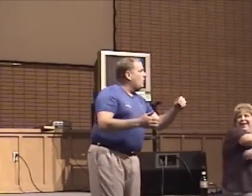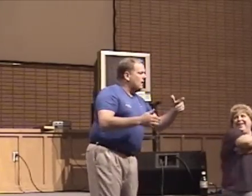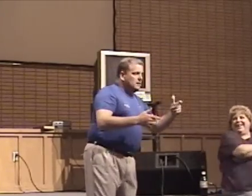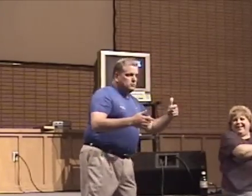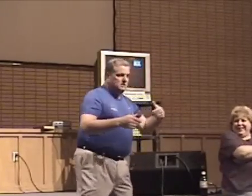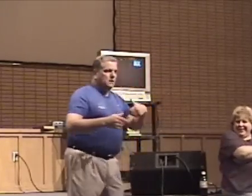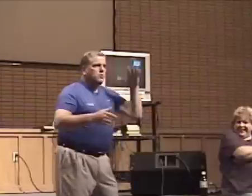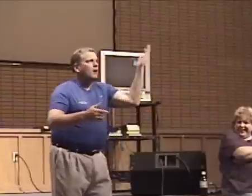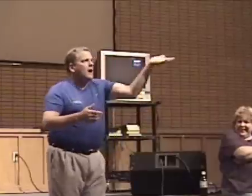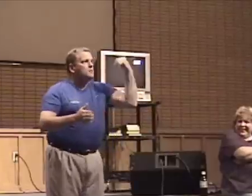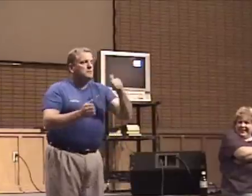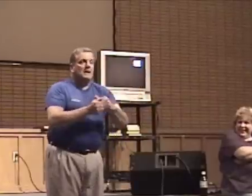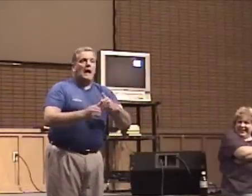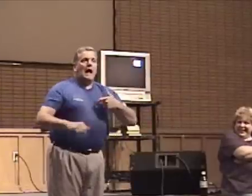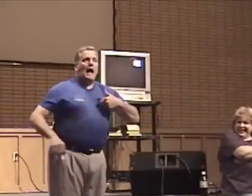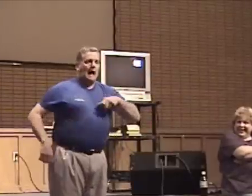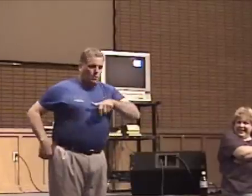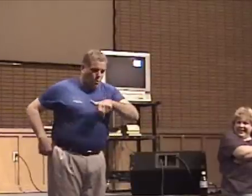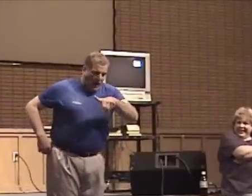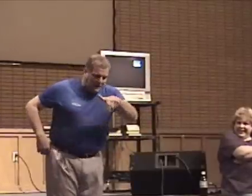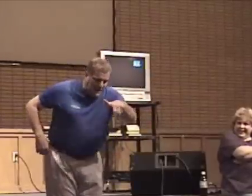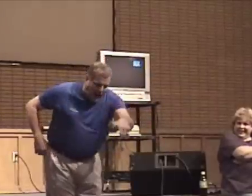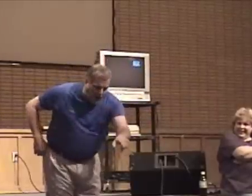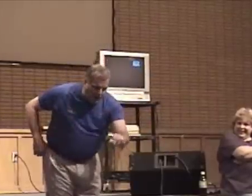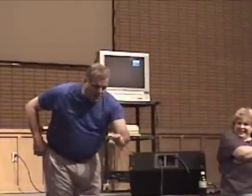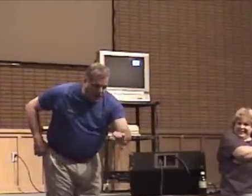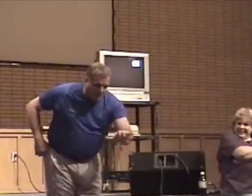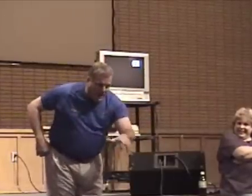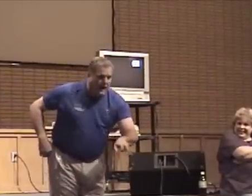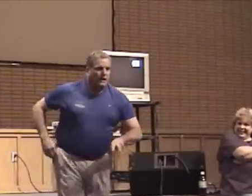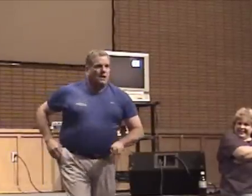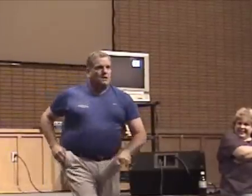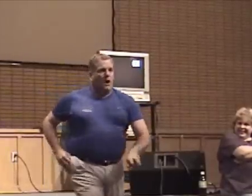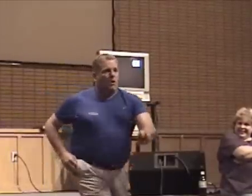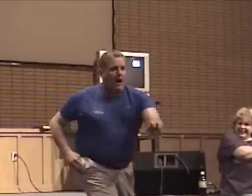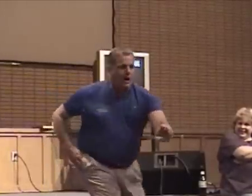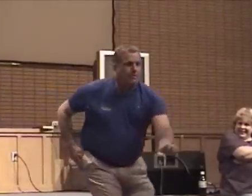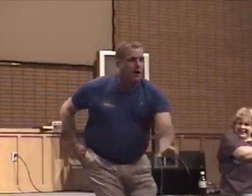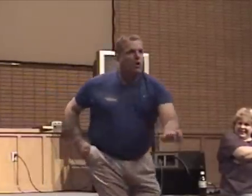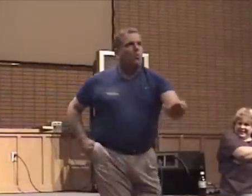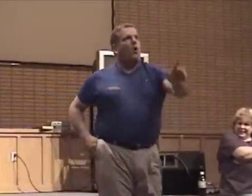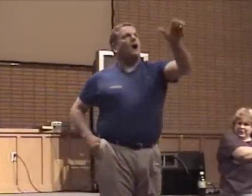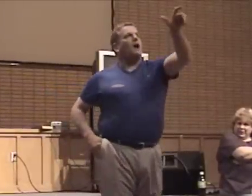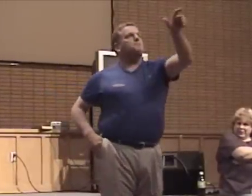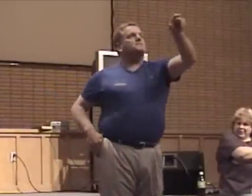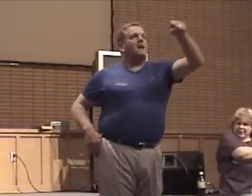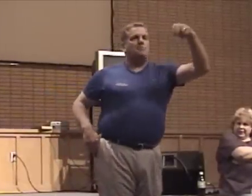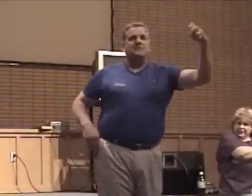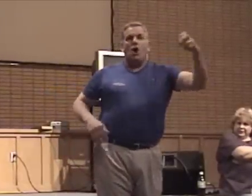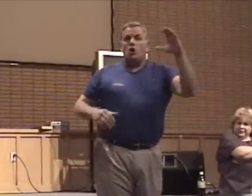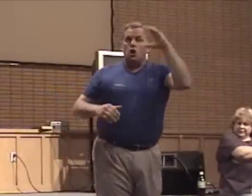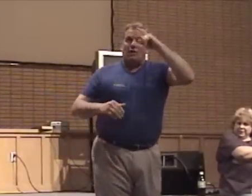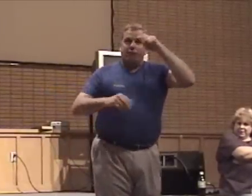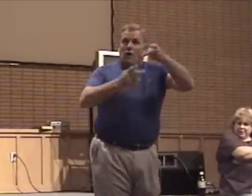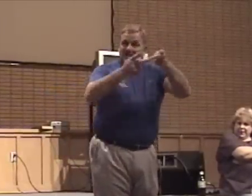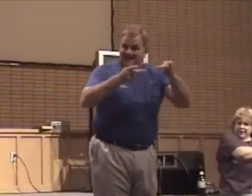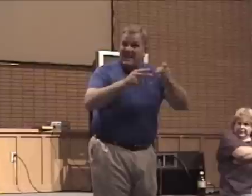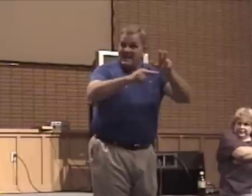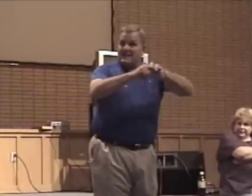Oh! She said, well, come with me. I had to walk down on the tarmac, go up, walk up there, look for a seat,